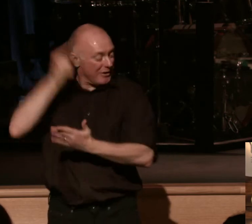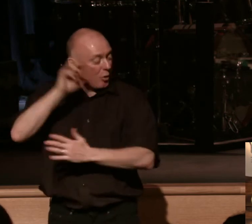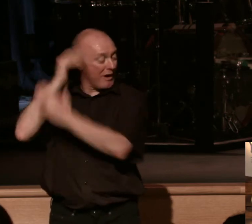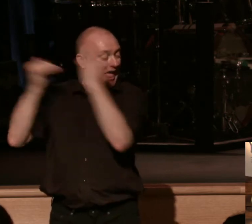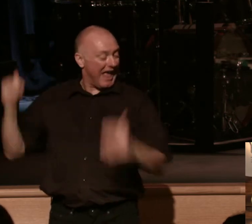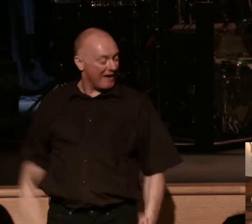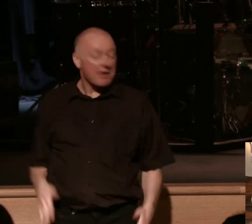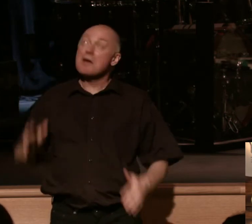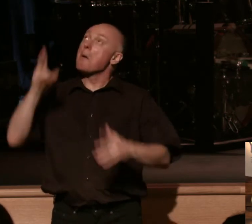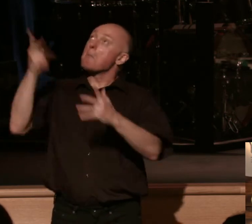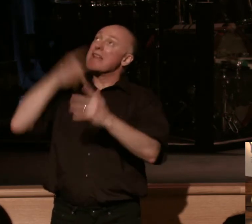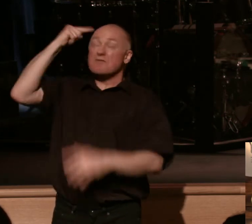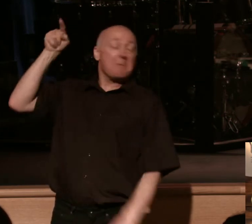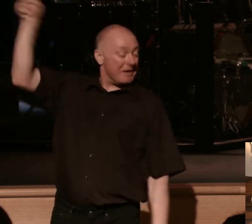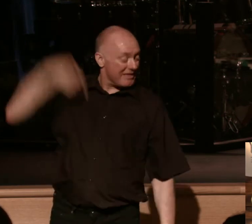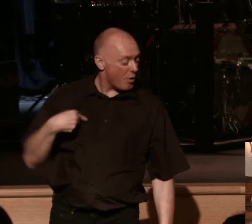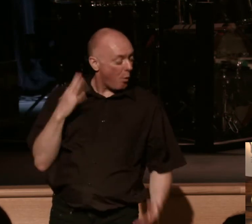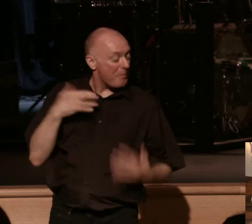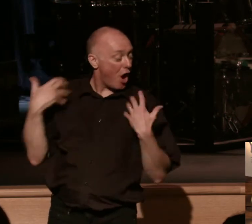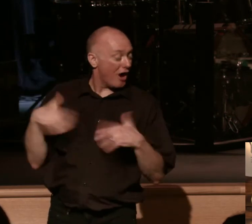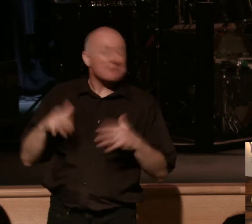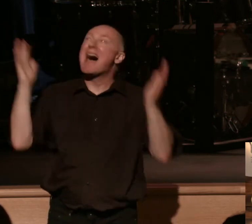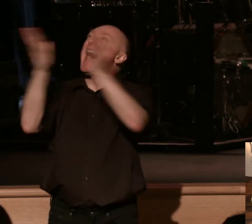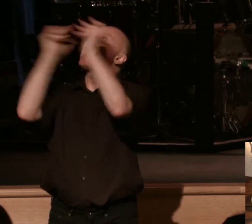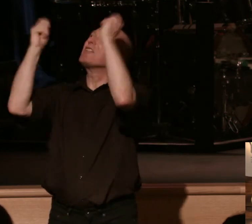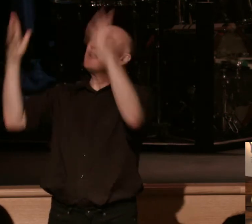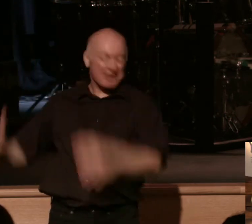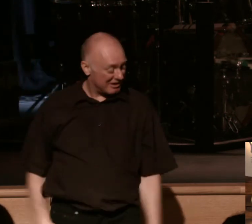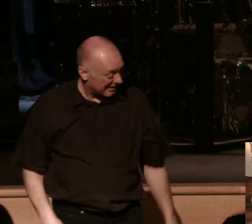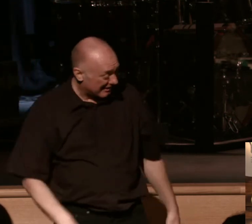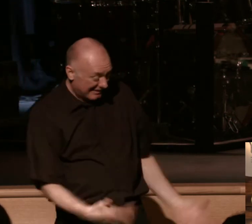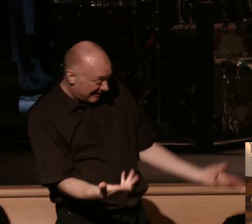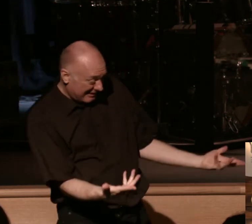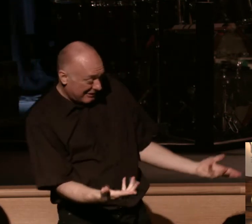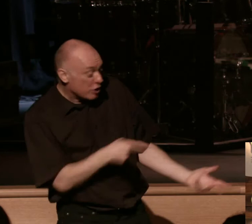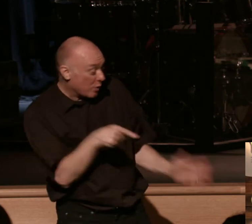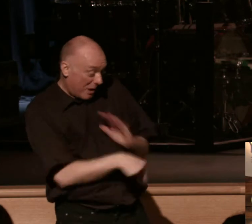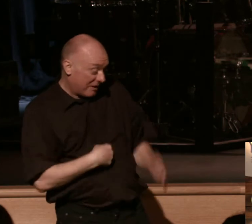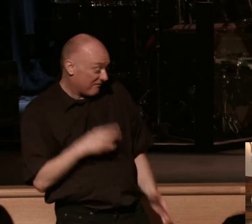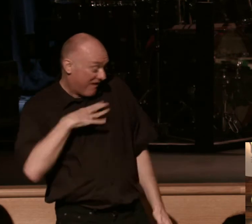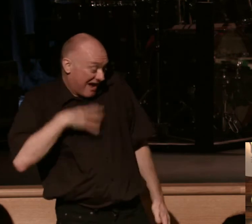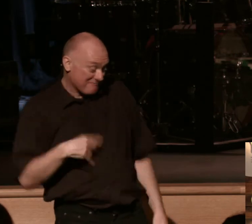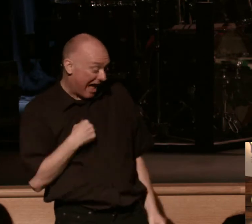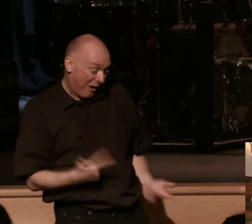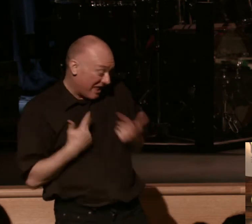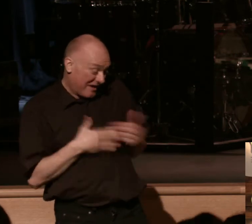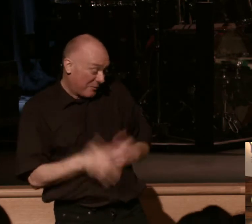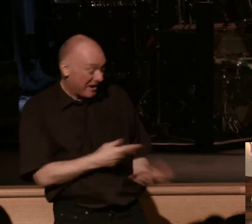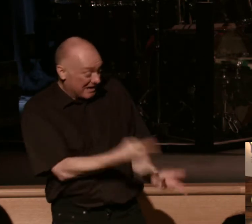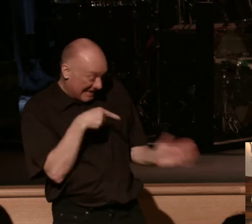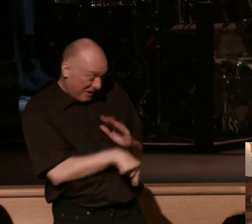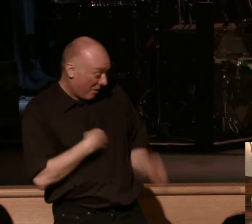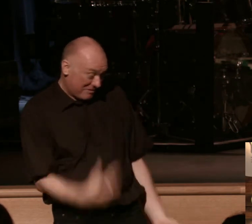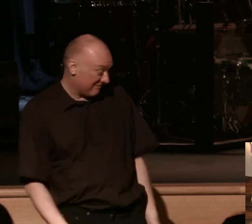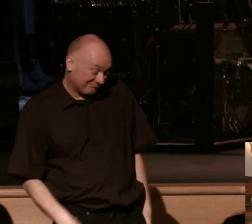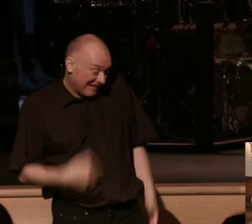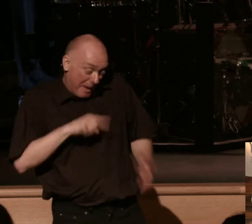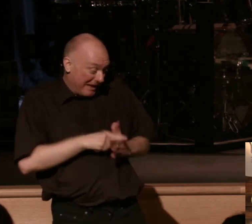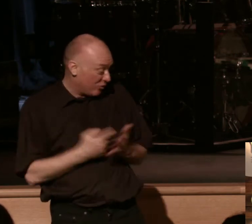place prepared for me it's going to be awesome hallelujah you can kill me I will live you can kill me I begin to live really at that